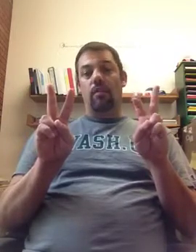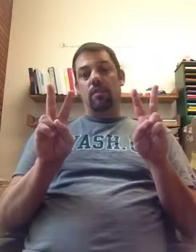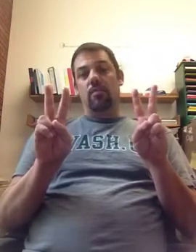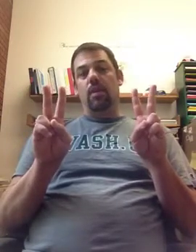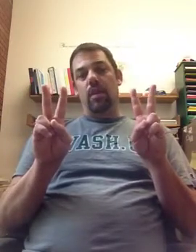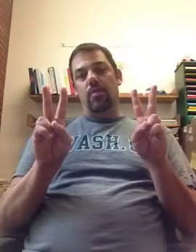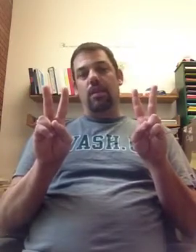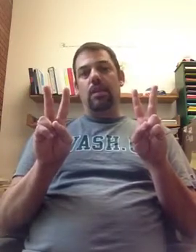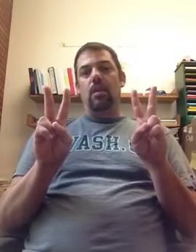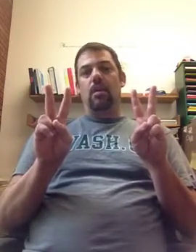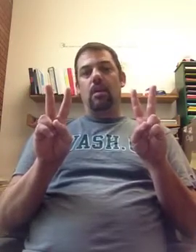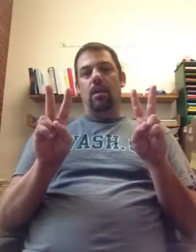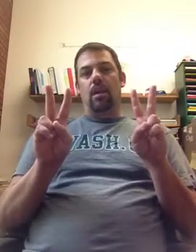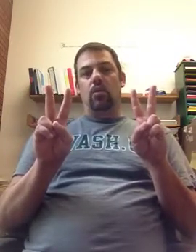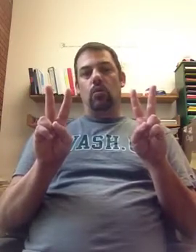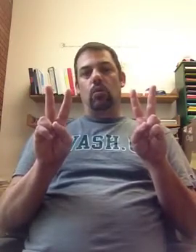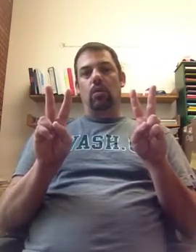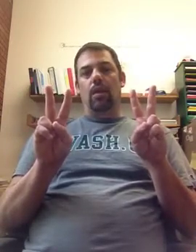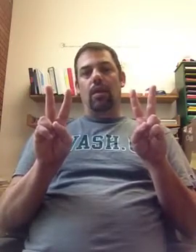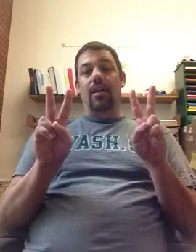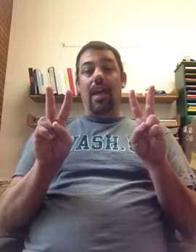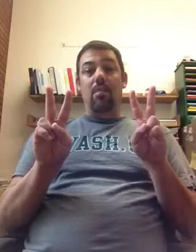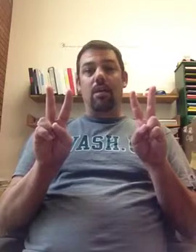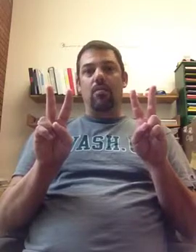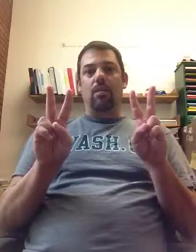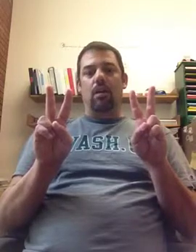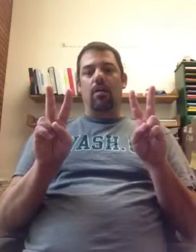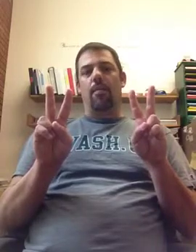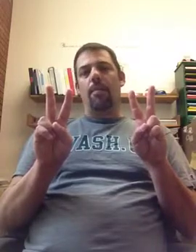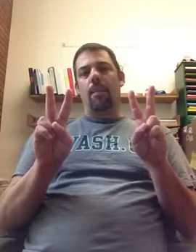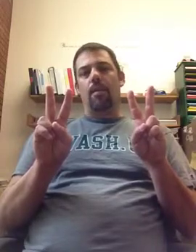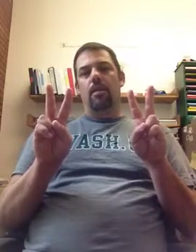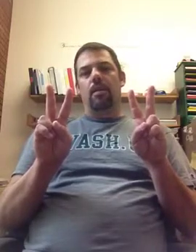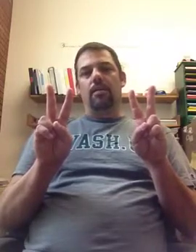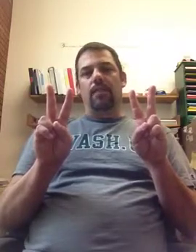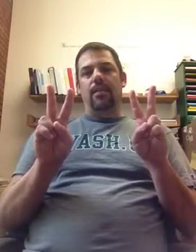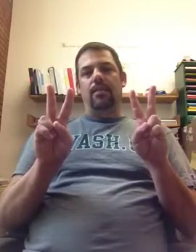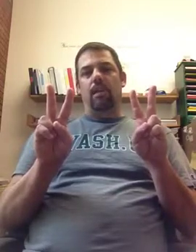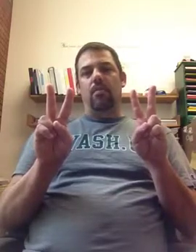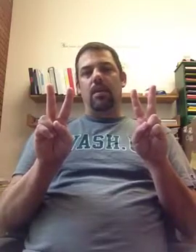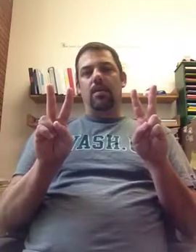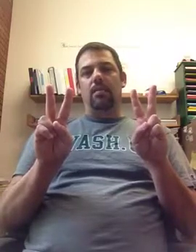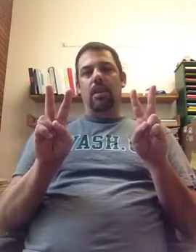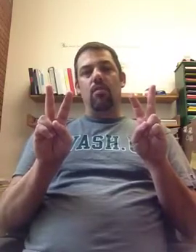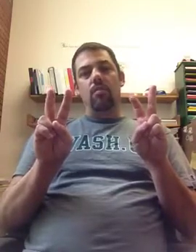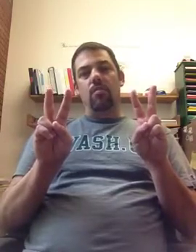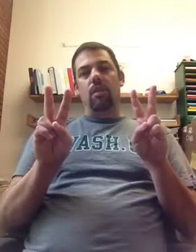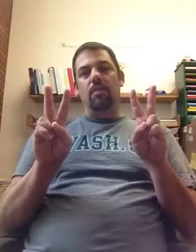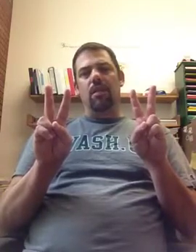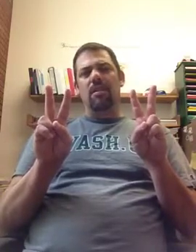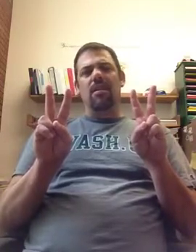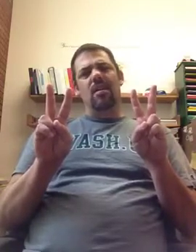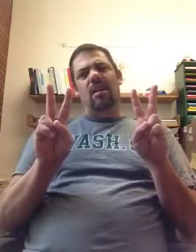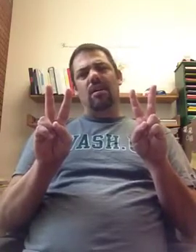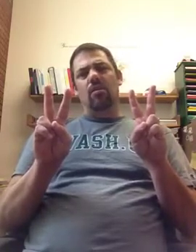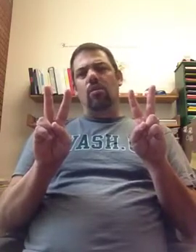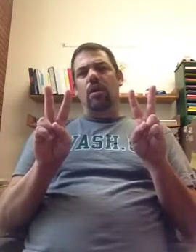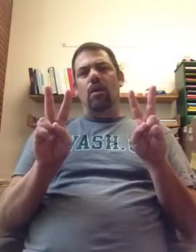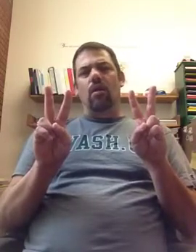these becoming an actual gammy, we call them, a sex cell. Because the other three don't get all